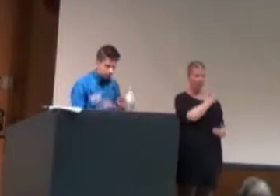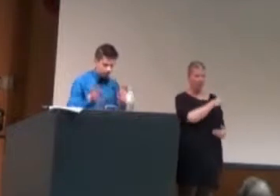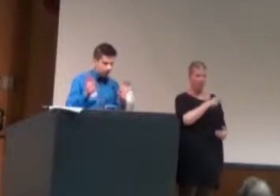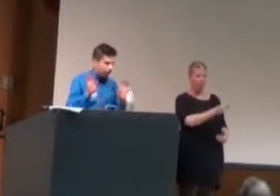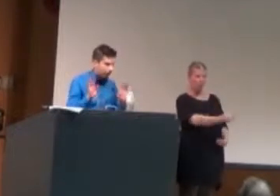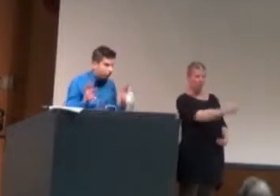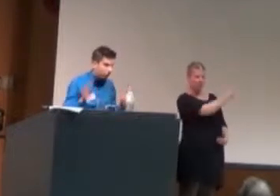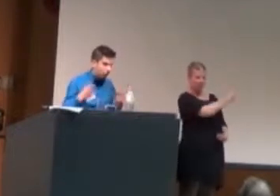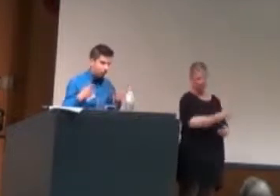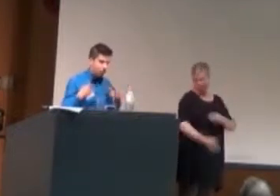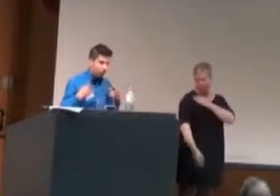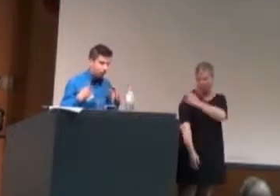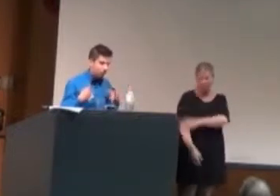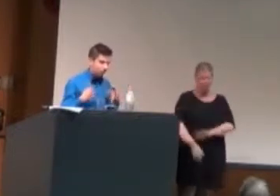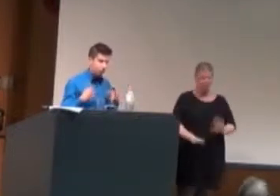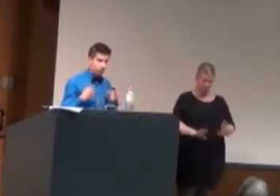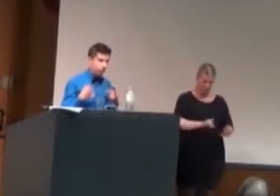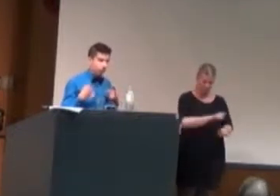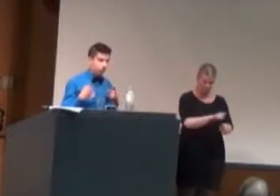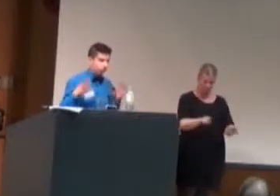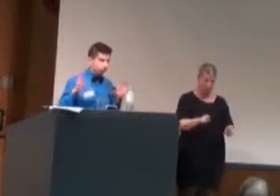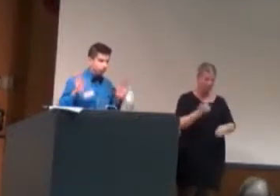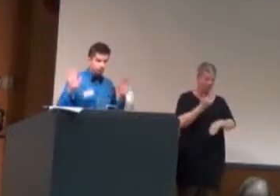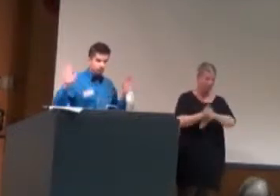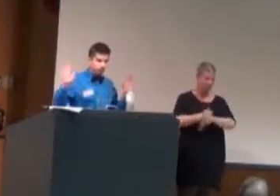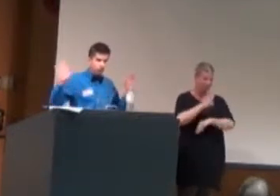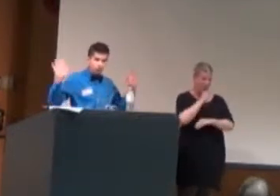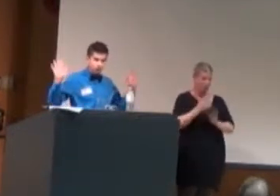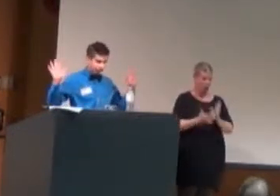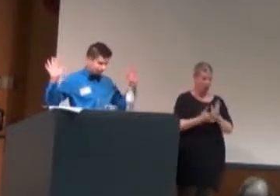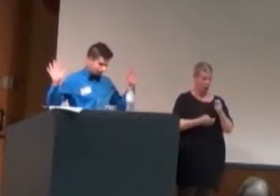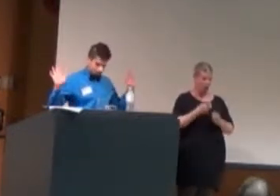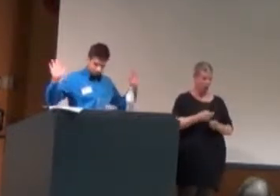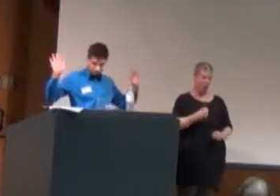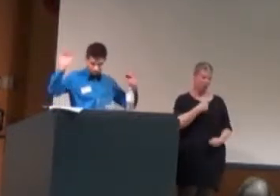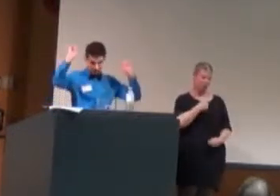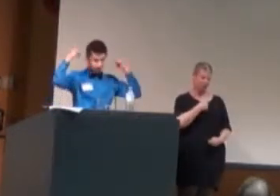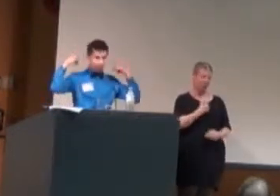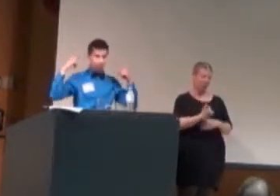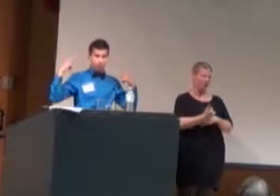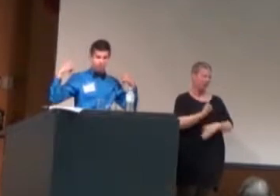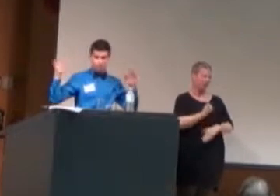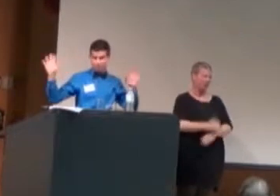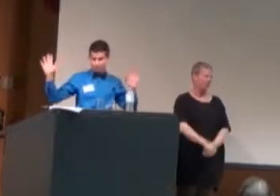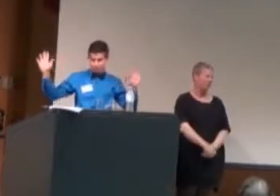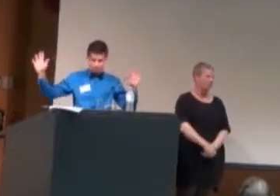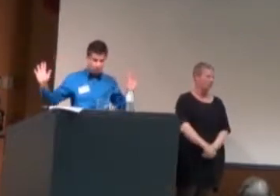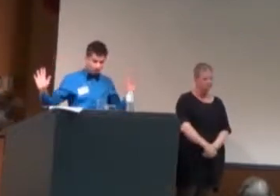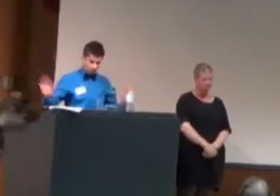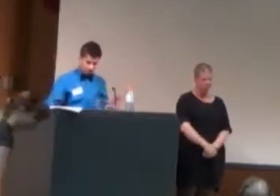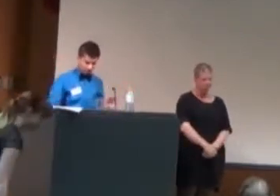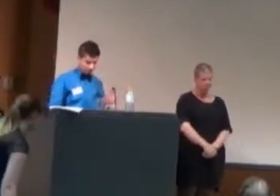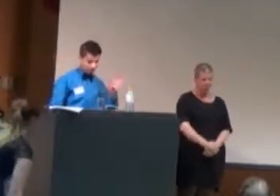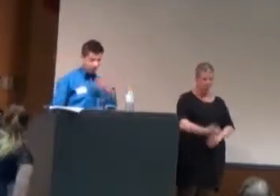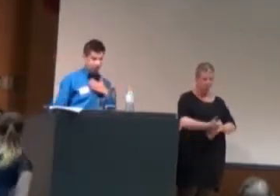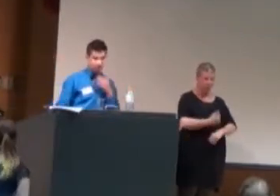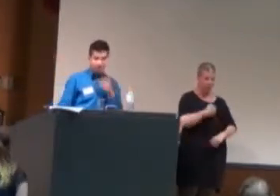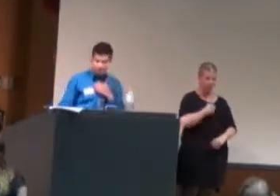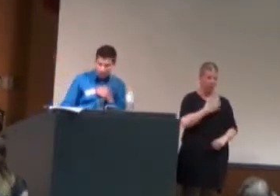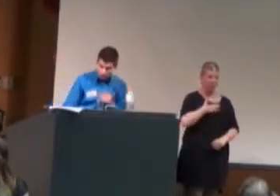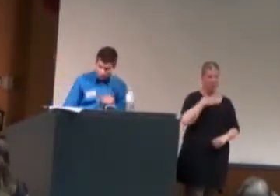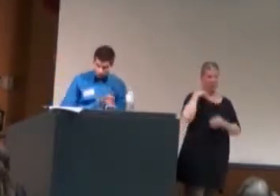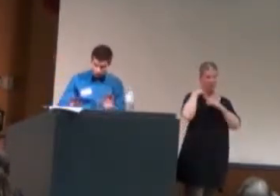I'm just, you can blame me for the technical difficulties. I don't know if, yeah, yeah, just blame me. I don't know if it was my fault, but